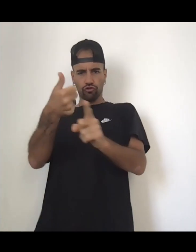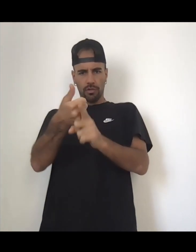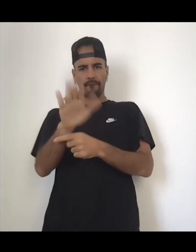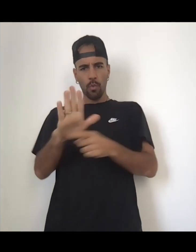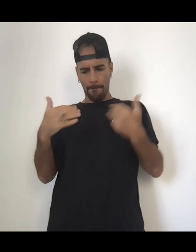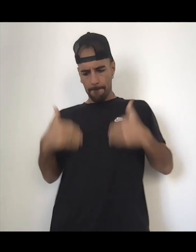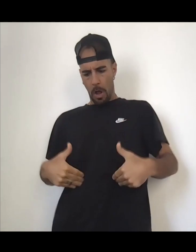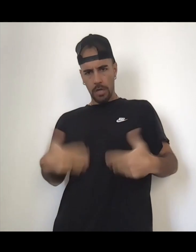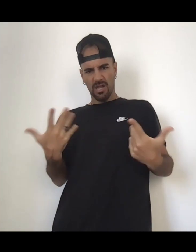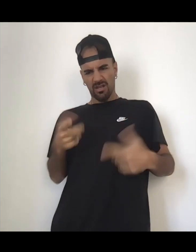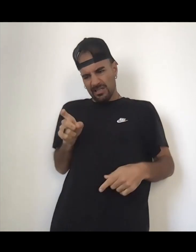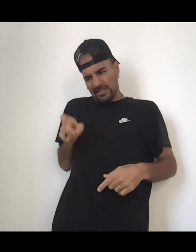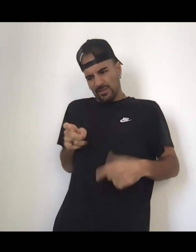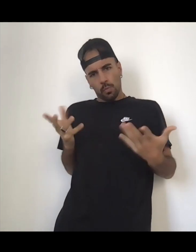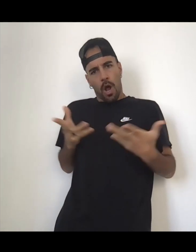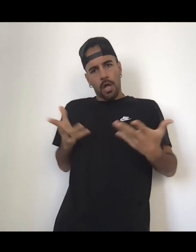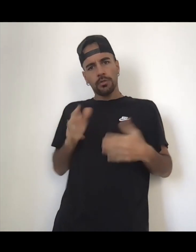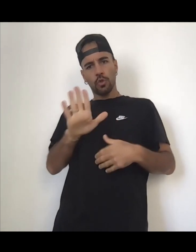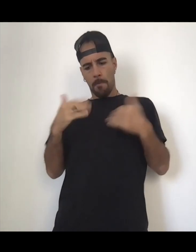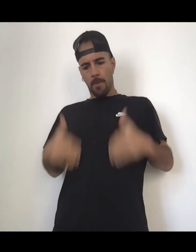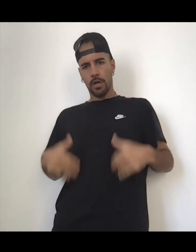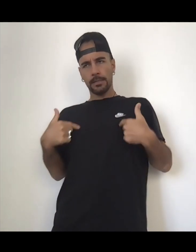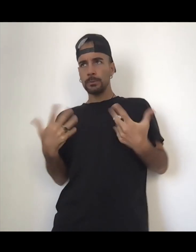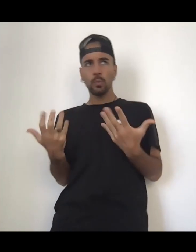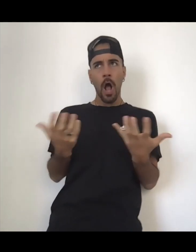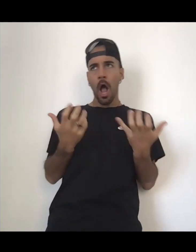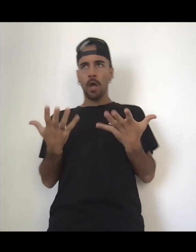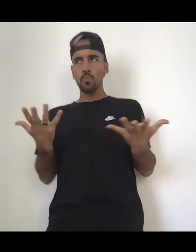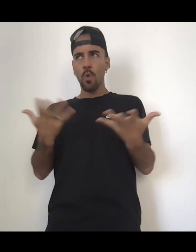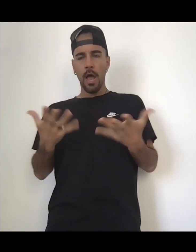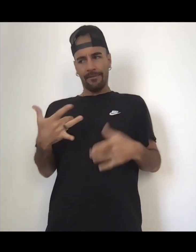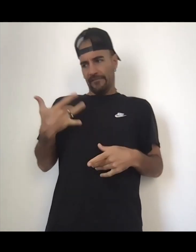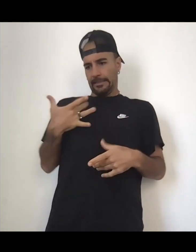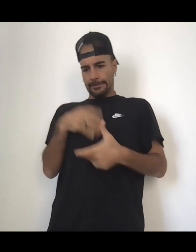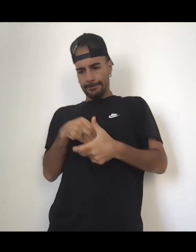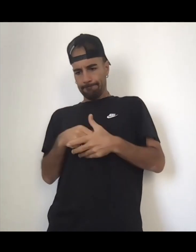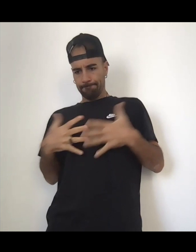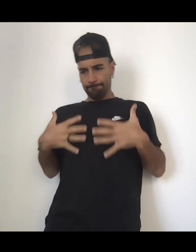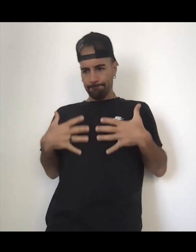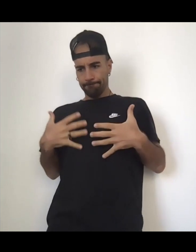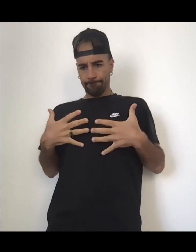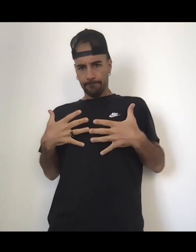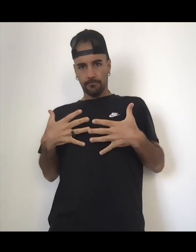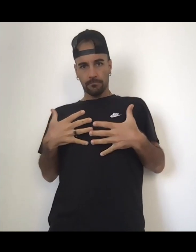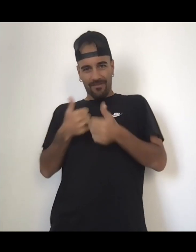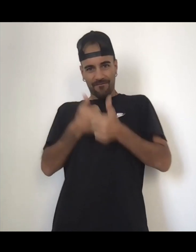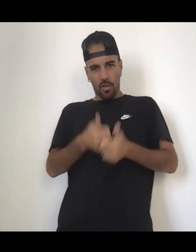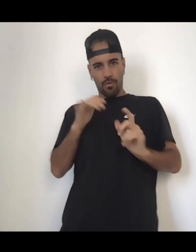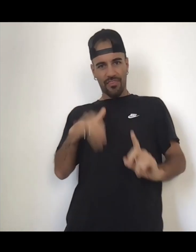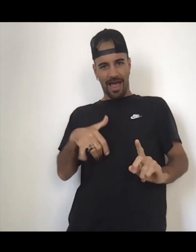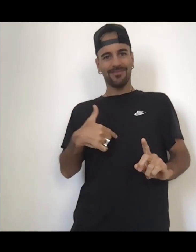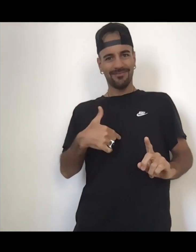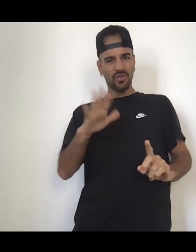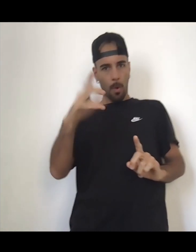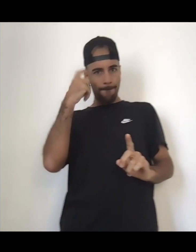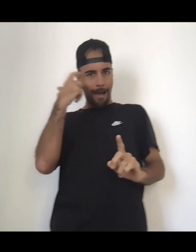What does your body tell you that it wants? What does your mind want? What